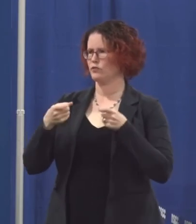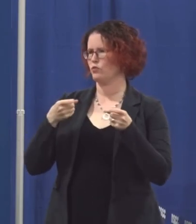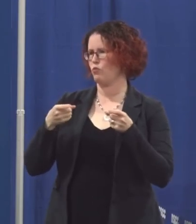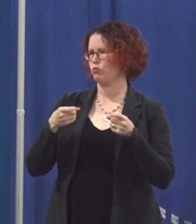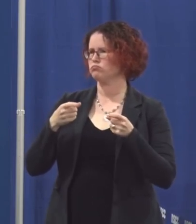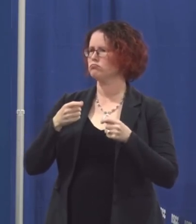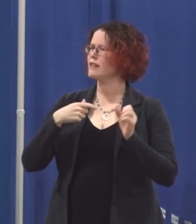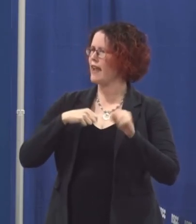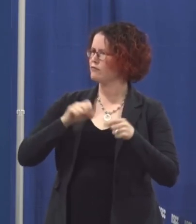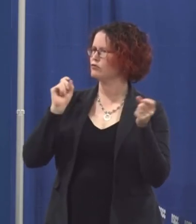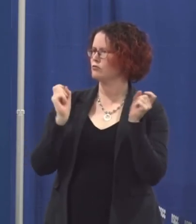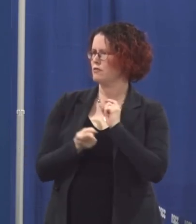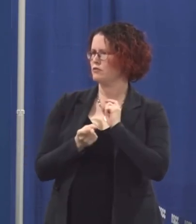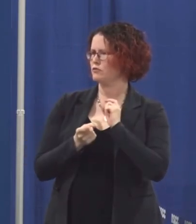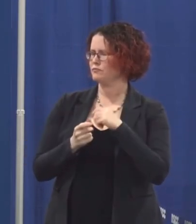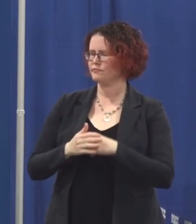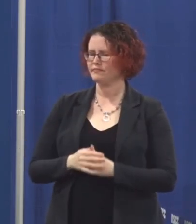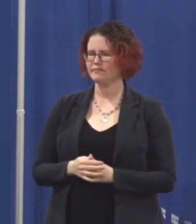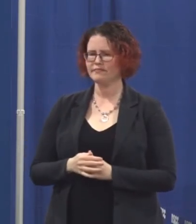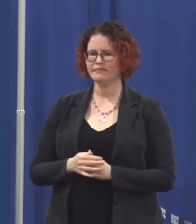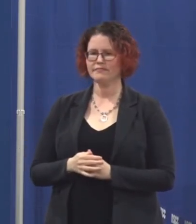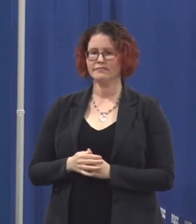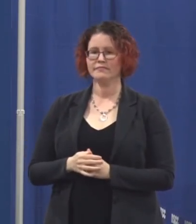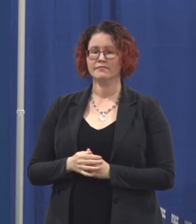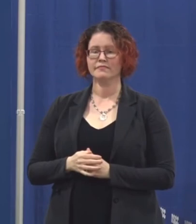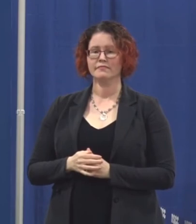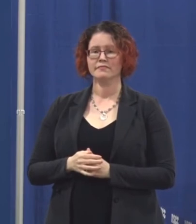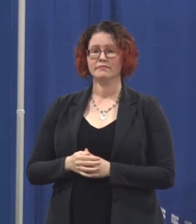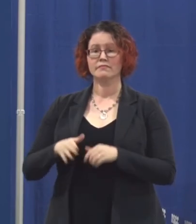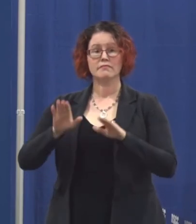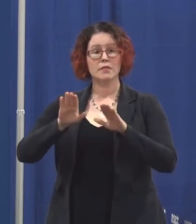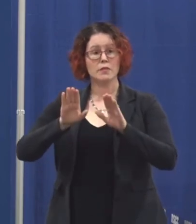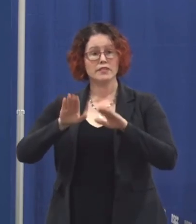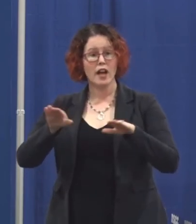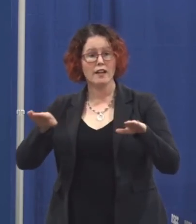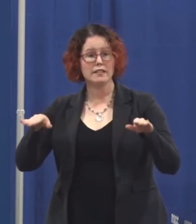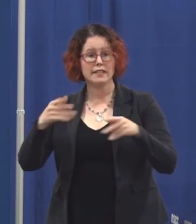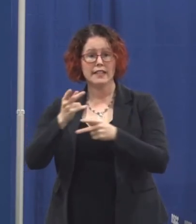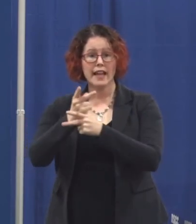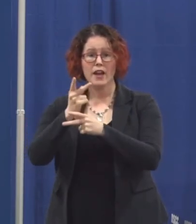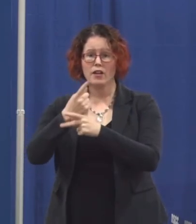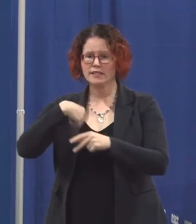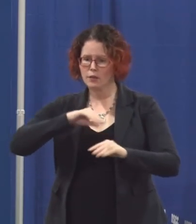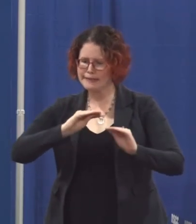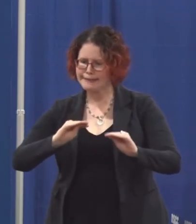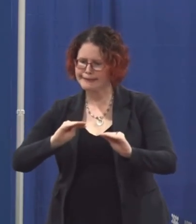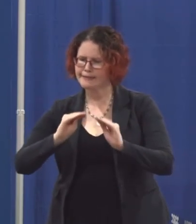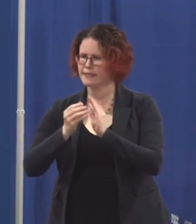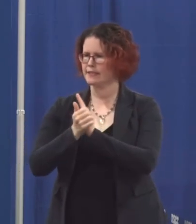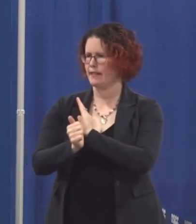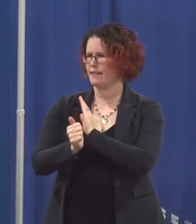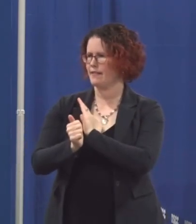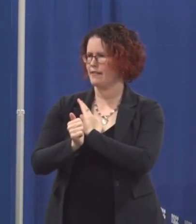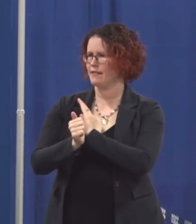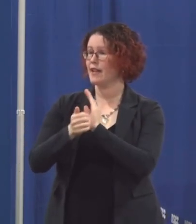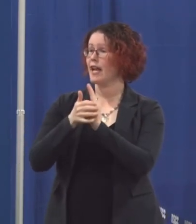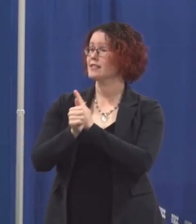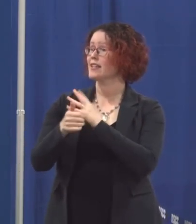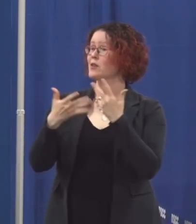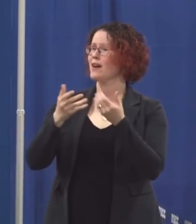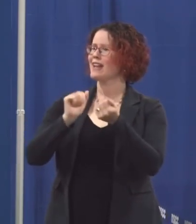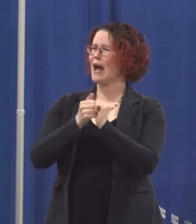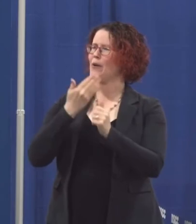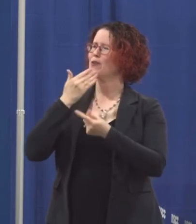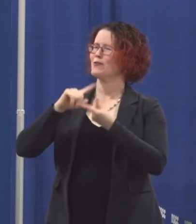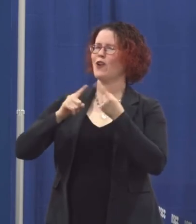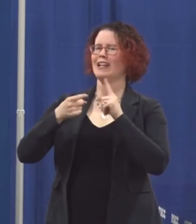the task of teaching children skills that are meant to help carry them throughout life one of those skills is how to be a friend to one